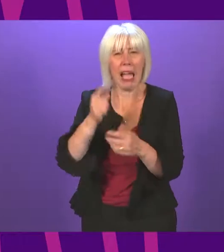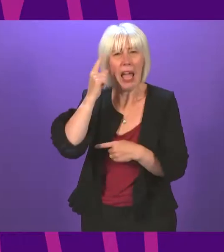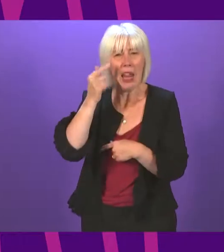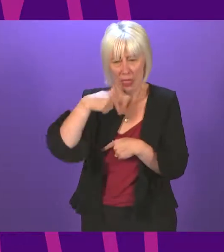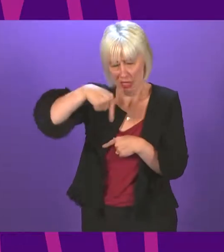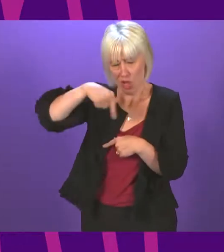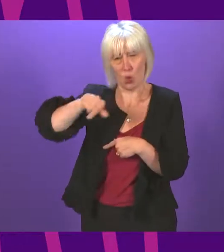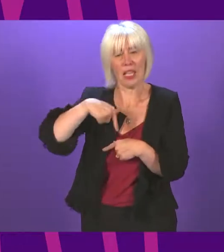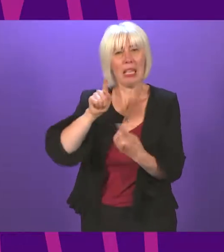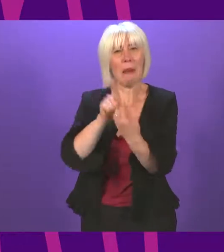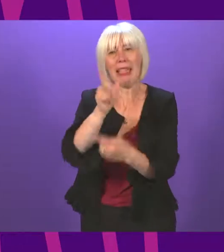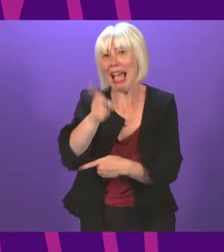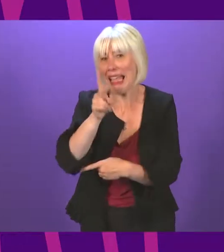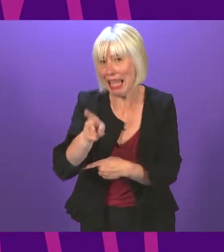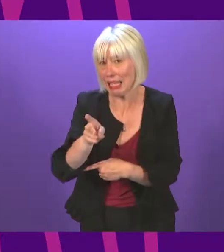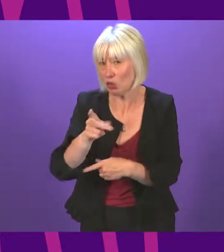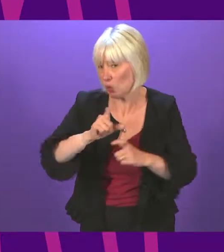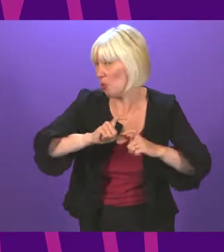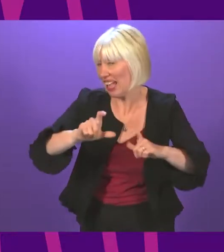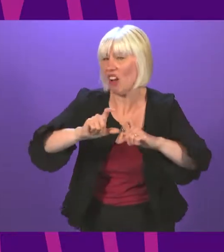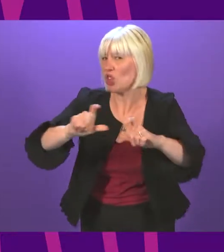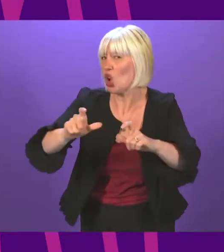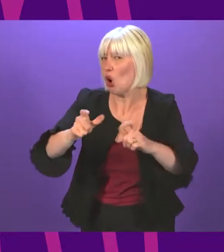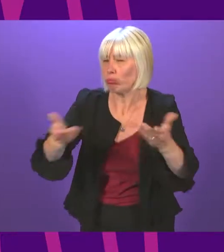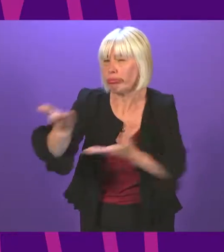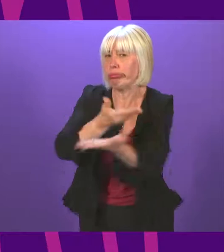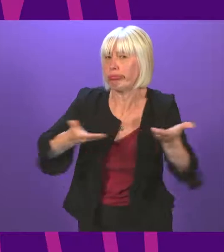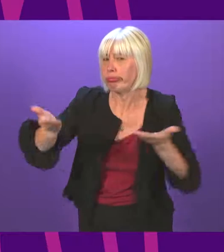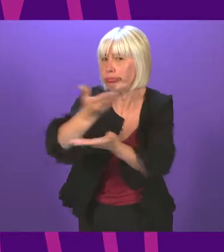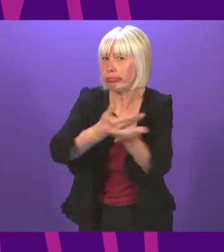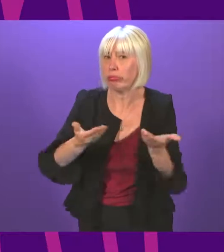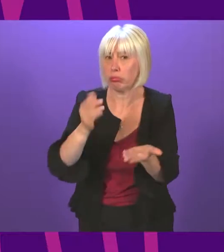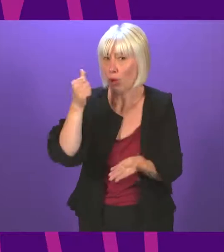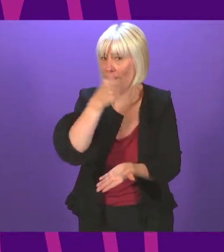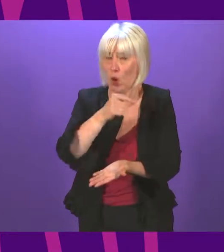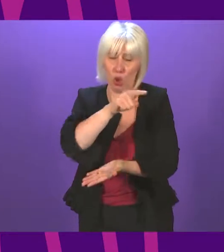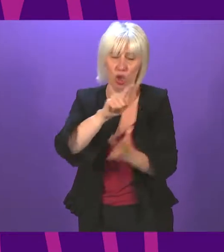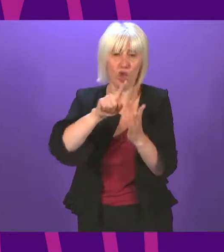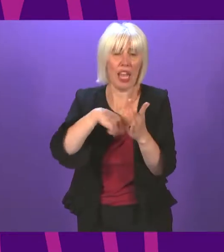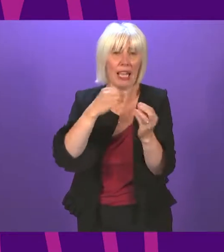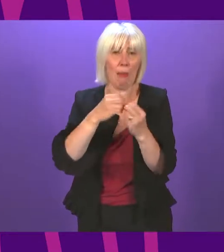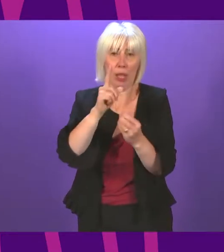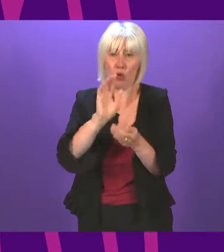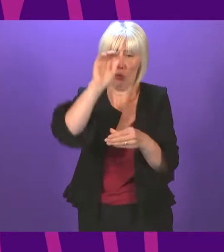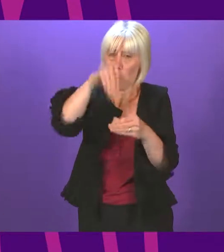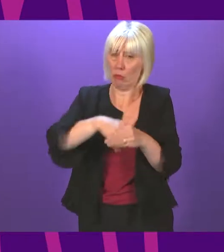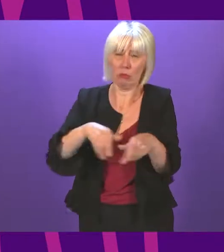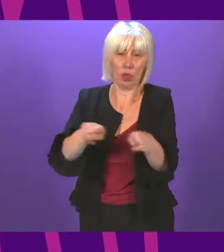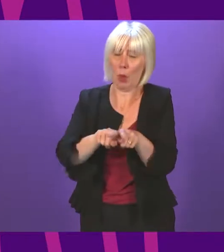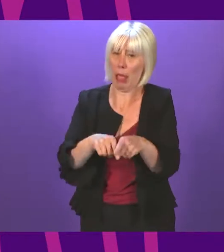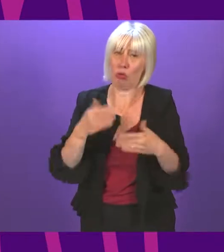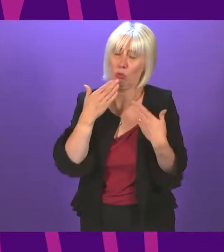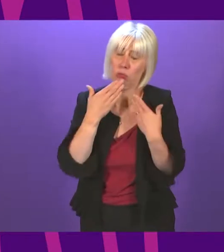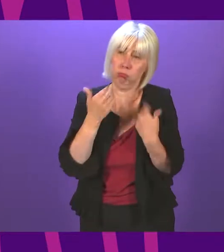later on this week. So we will continue the discussions, which of course Jackie Bailey helpfully contributes to at all times,